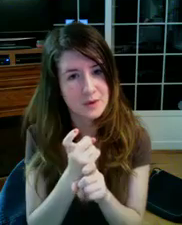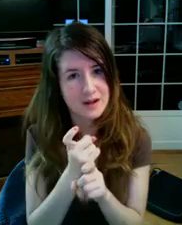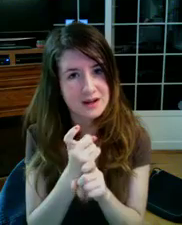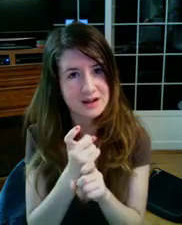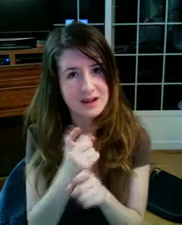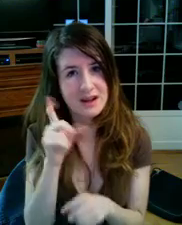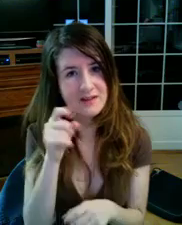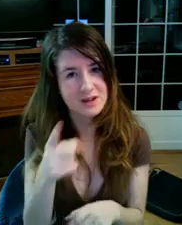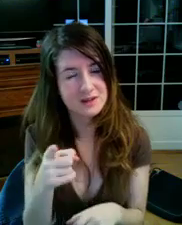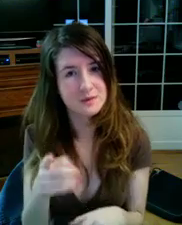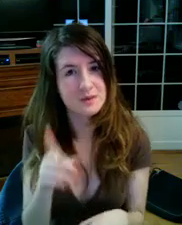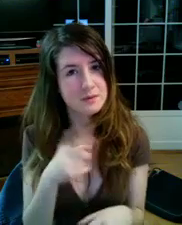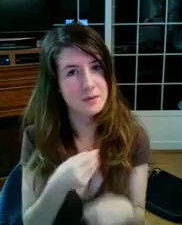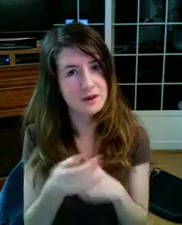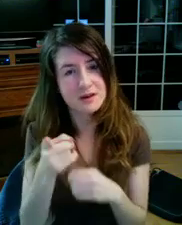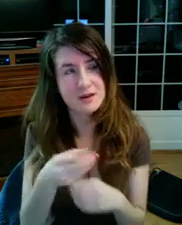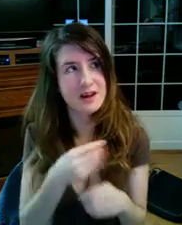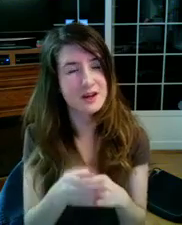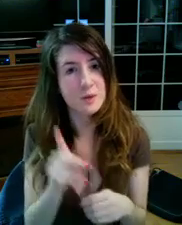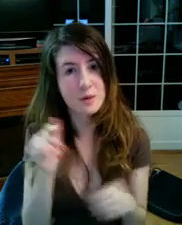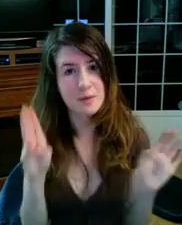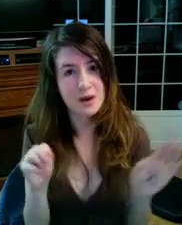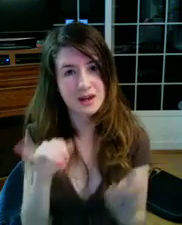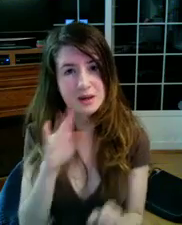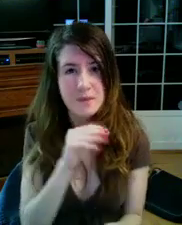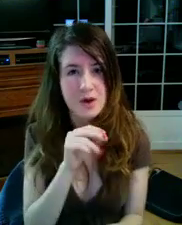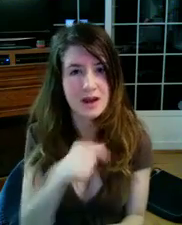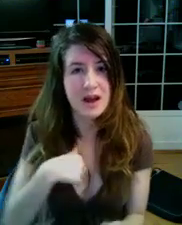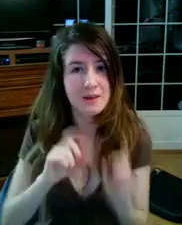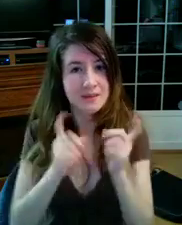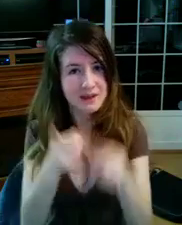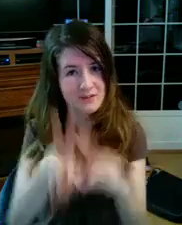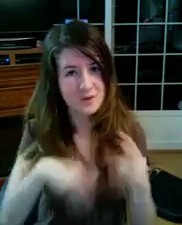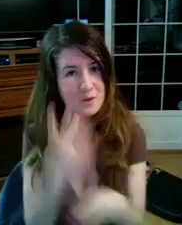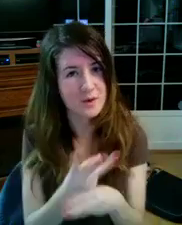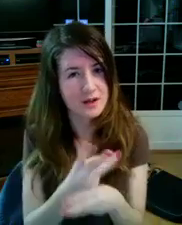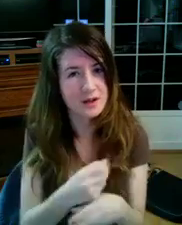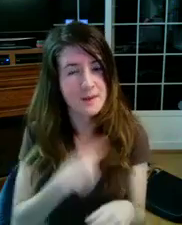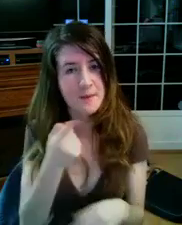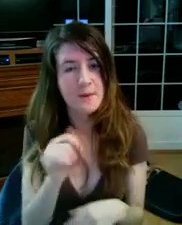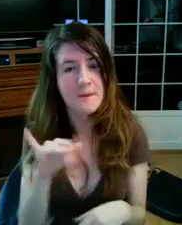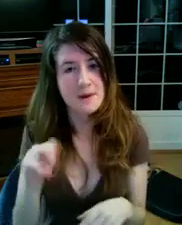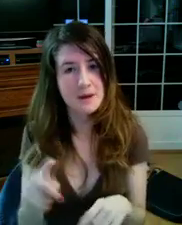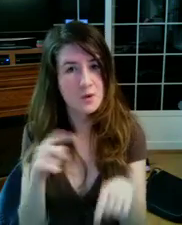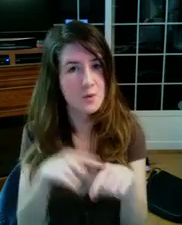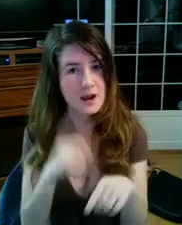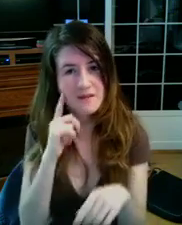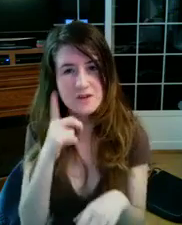alright, and if you ask me, today's gonna buy you a mockingbird, I'm looking through the world, I'ma buy a diamond ring